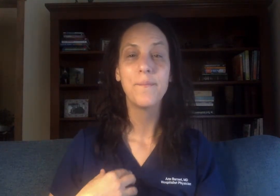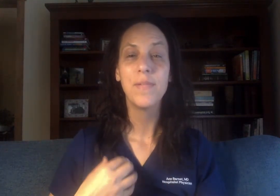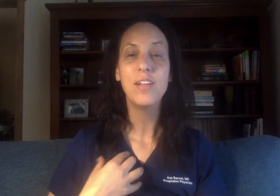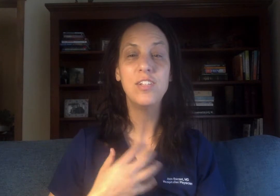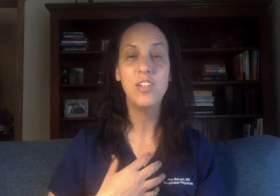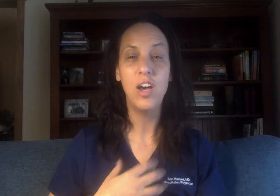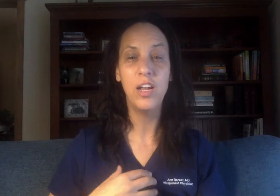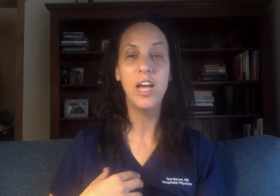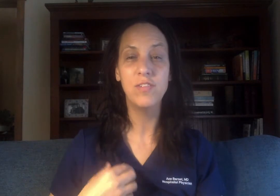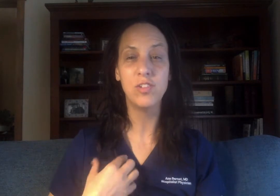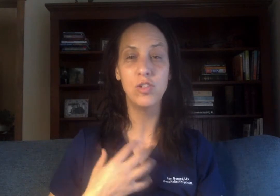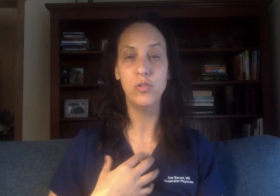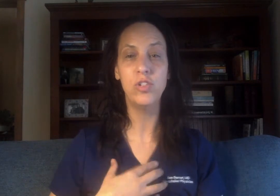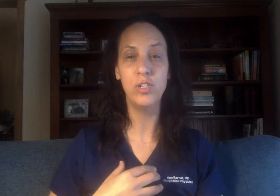to not have a solution.